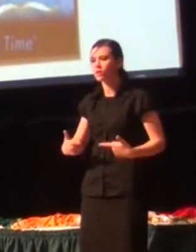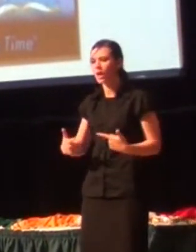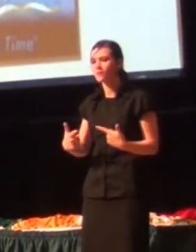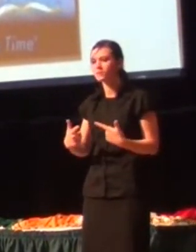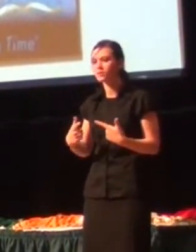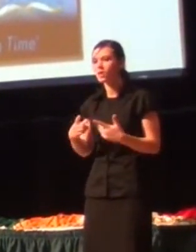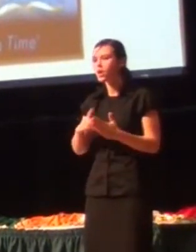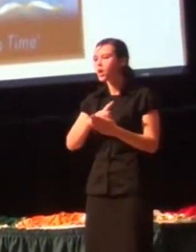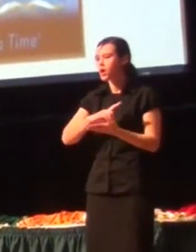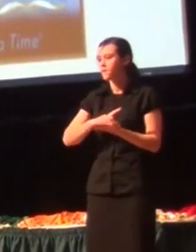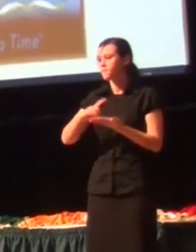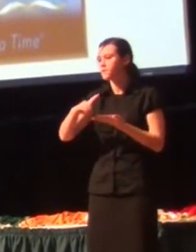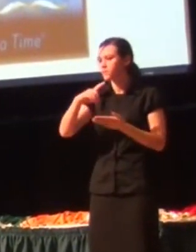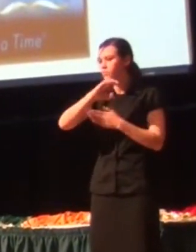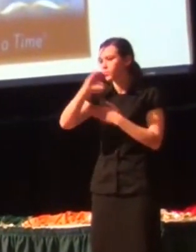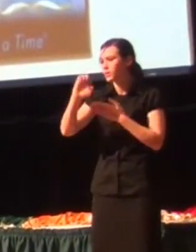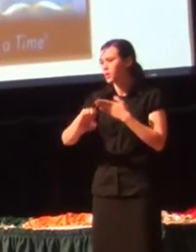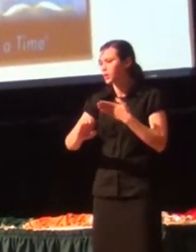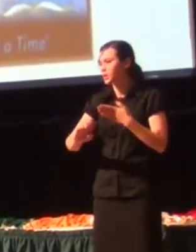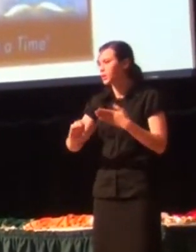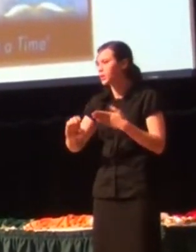on Monday and dying for Friday.